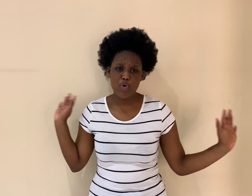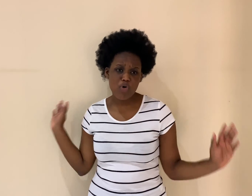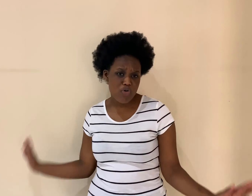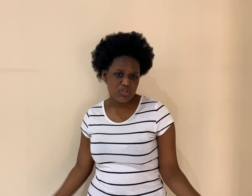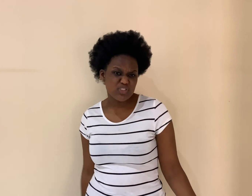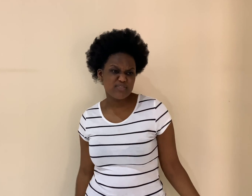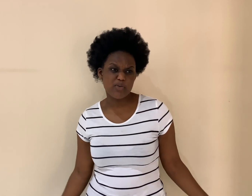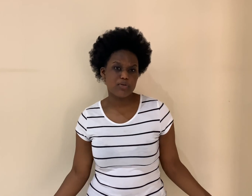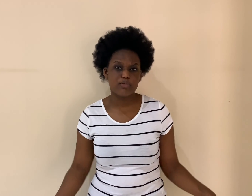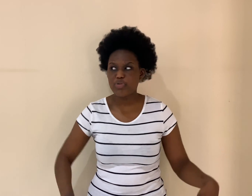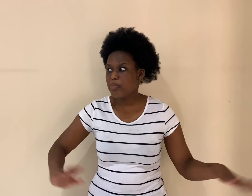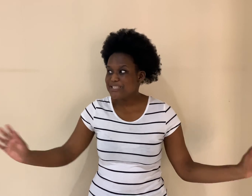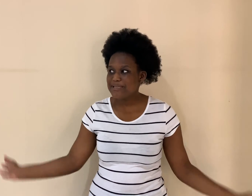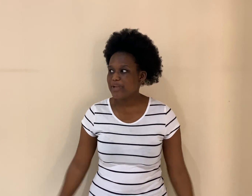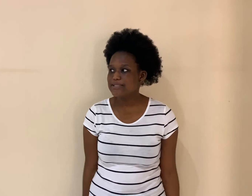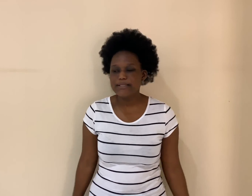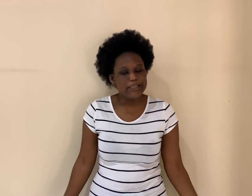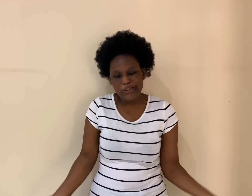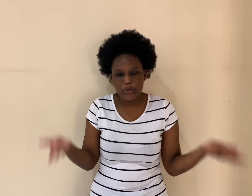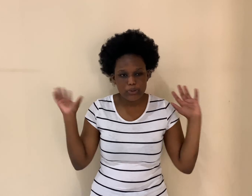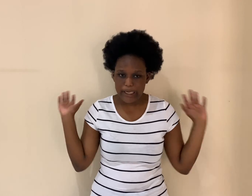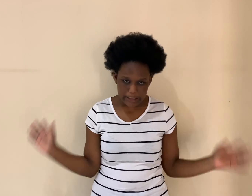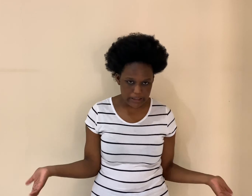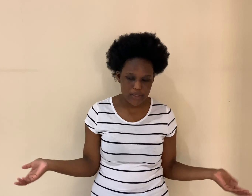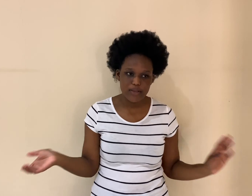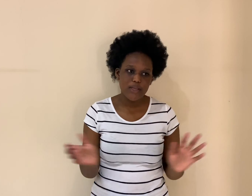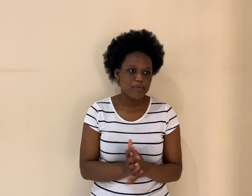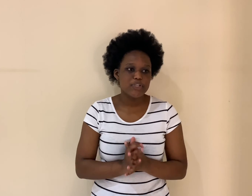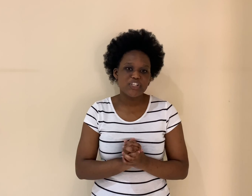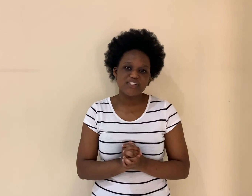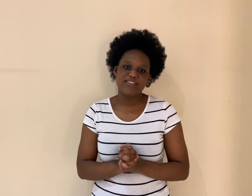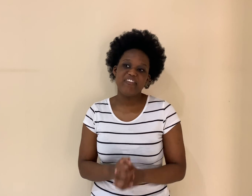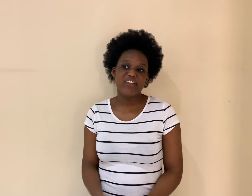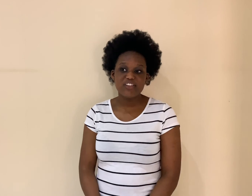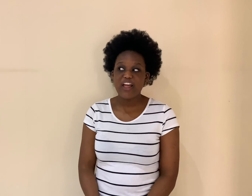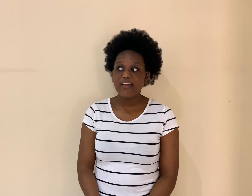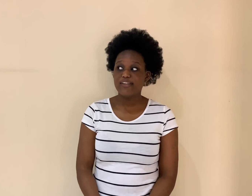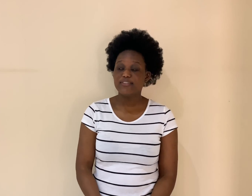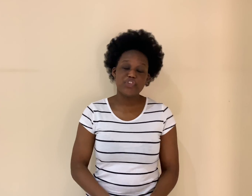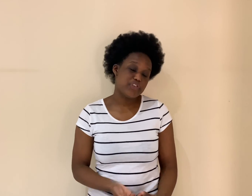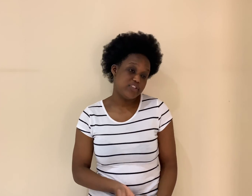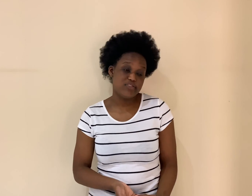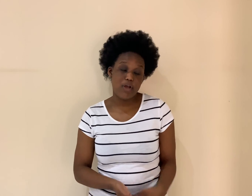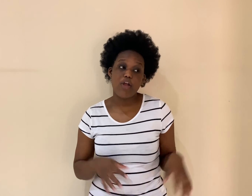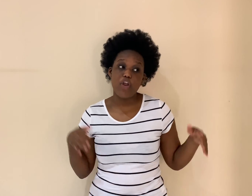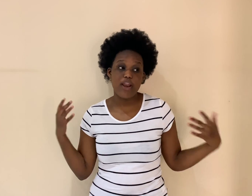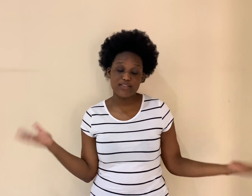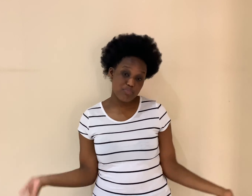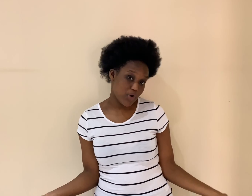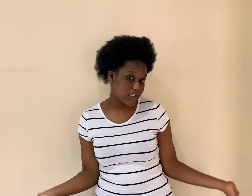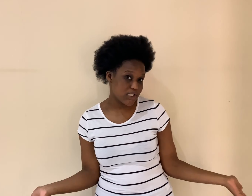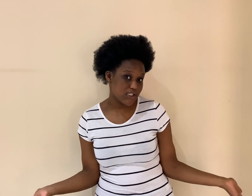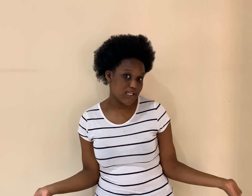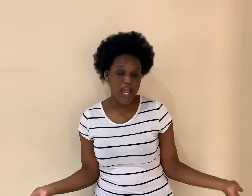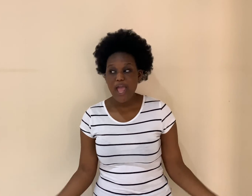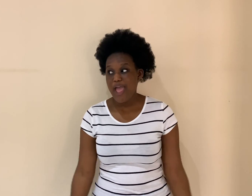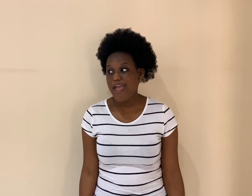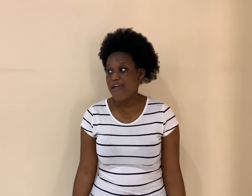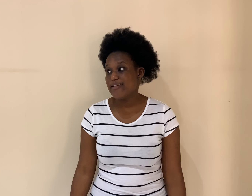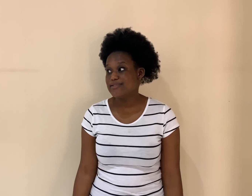malls, for property, basically, you know, anything. Because they feel like the trees are not as important as